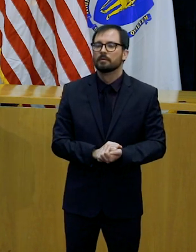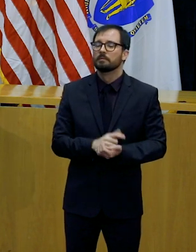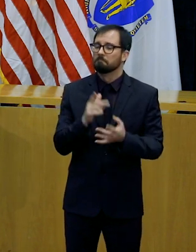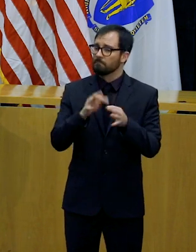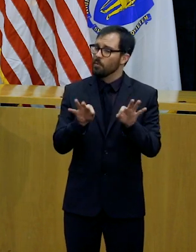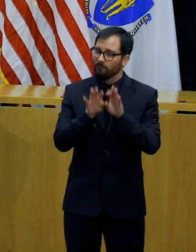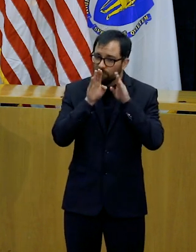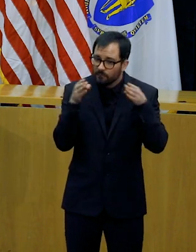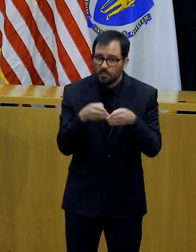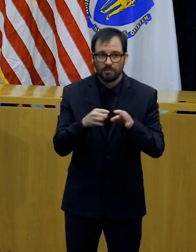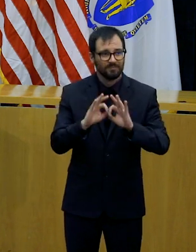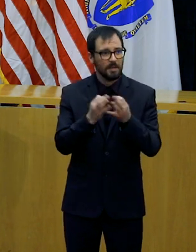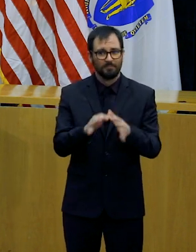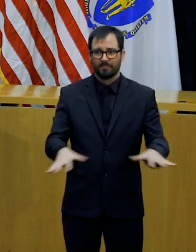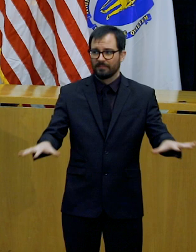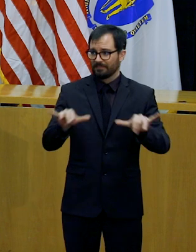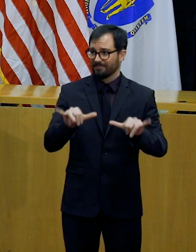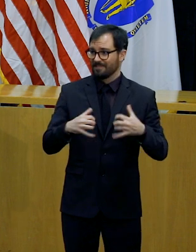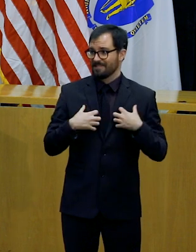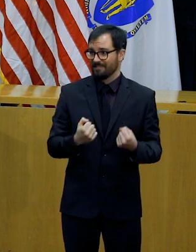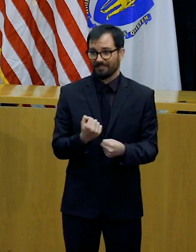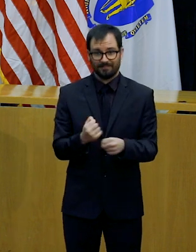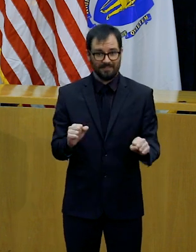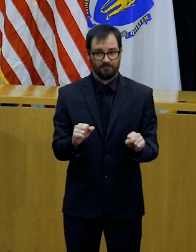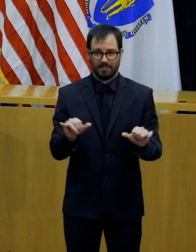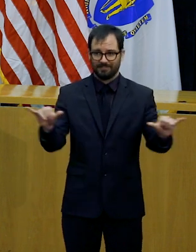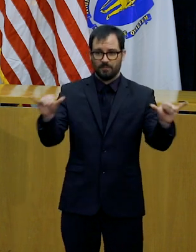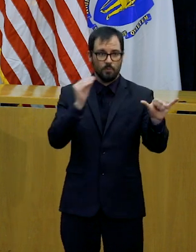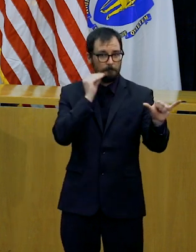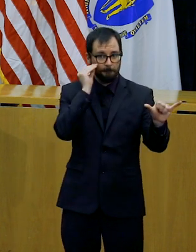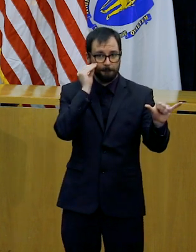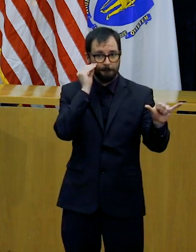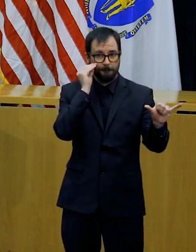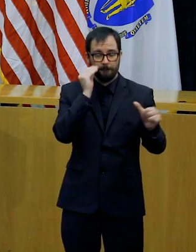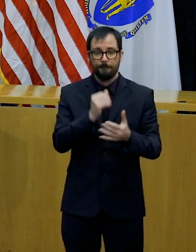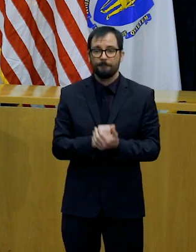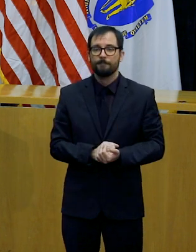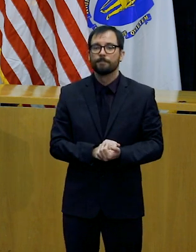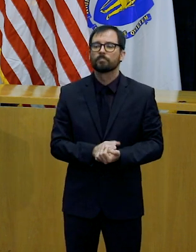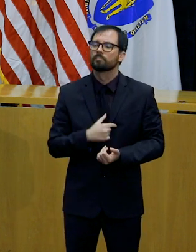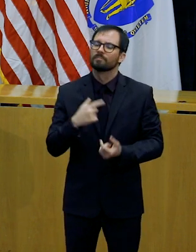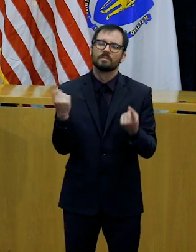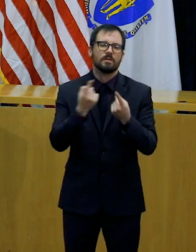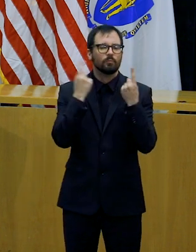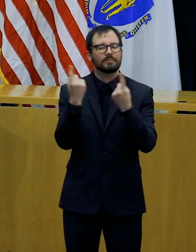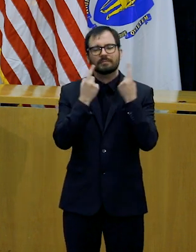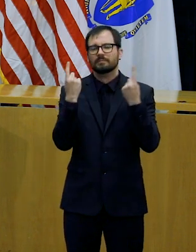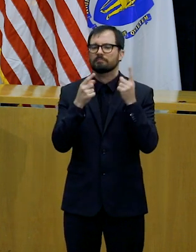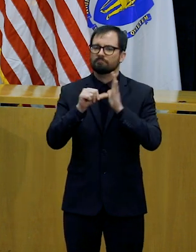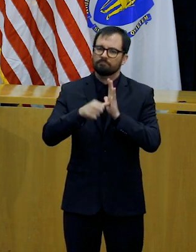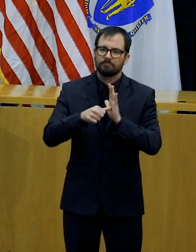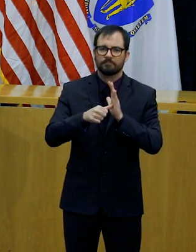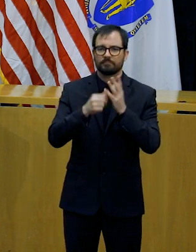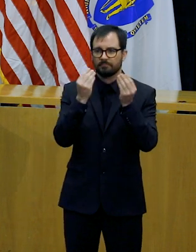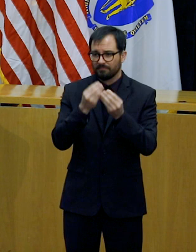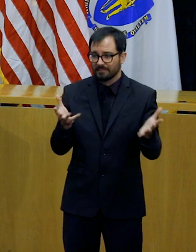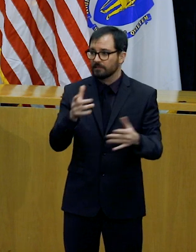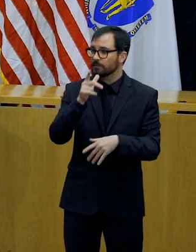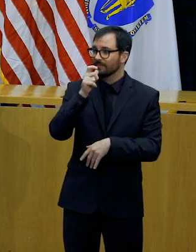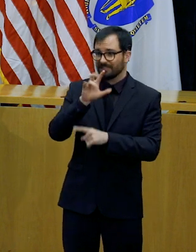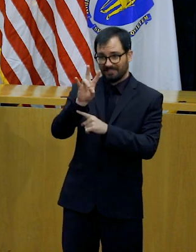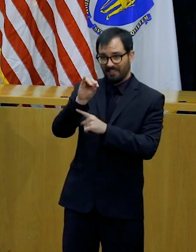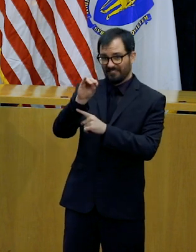reflects yesterday's announcement by strongly advising residents who are 70 years and older and those with underlying health conditions